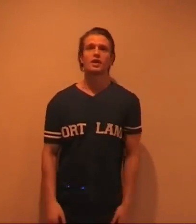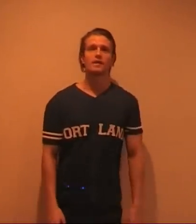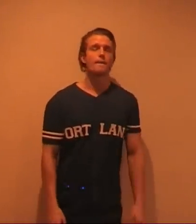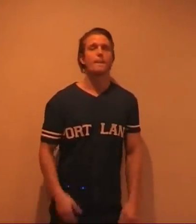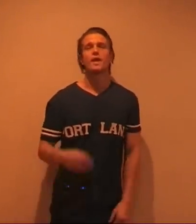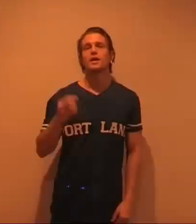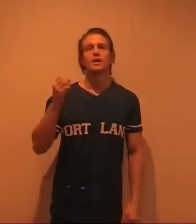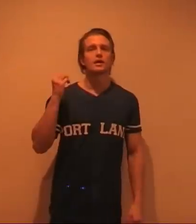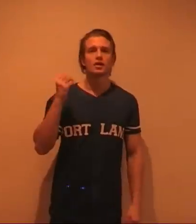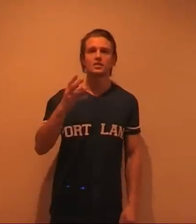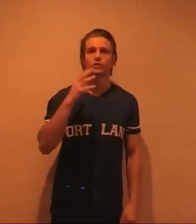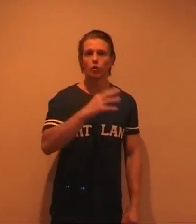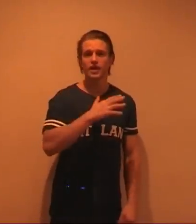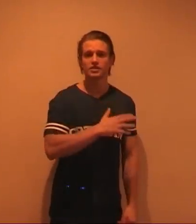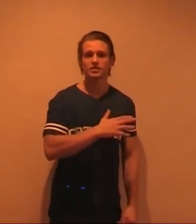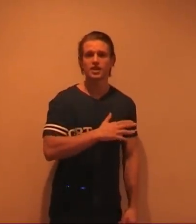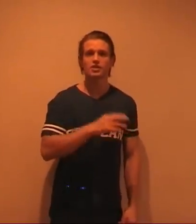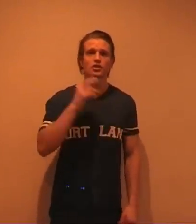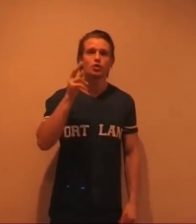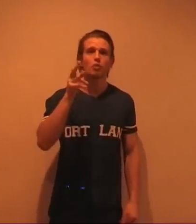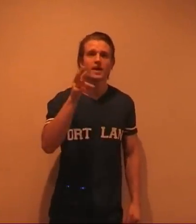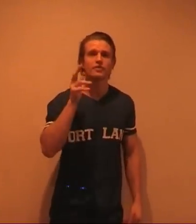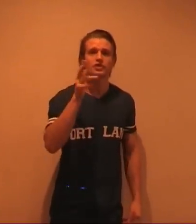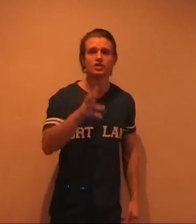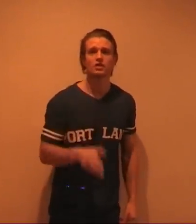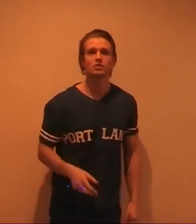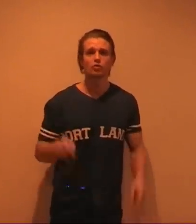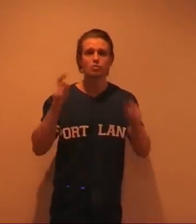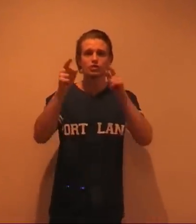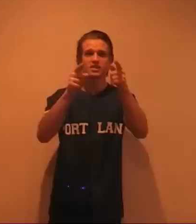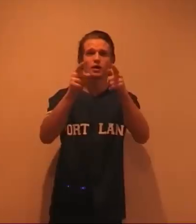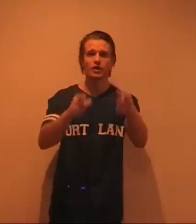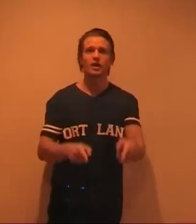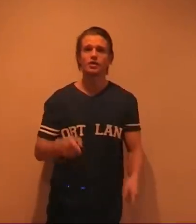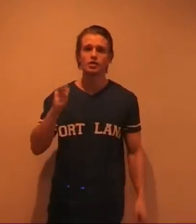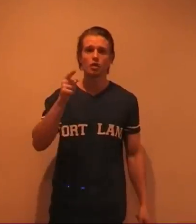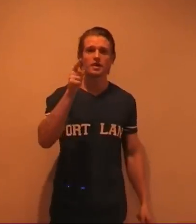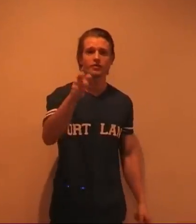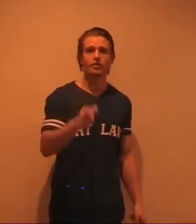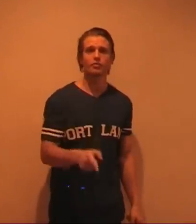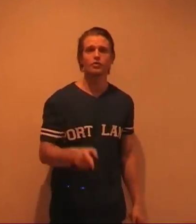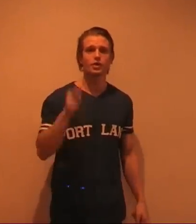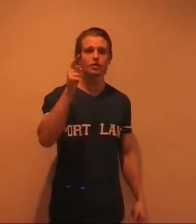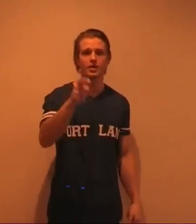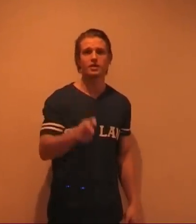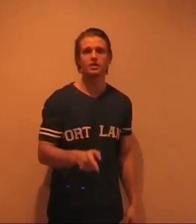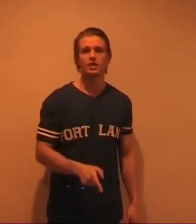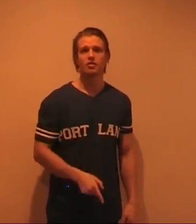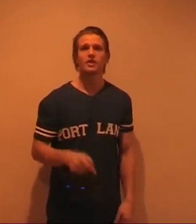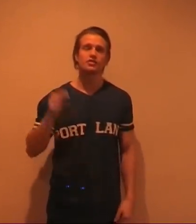Right. Guys with Caucasian skin. You're not made for the sun. All you Aussies out there. You weren't made for it bro. You're European. Right. So